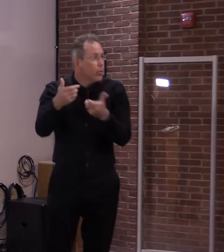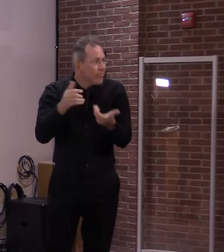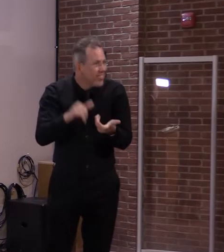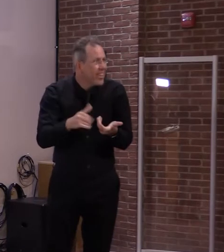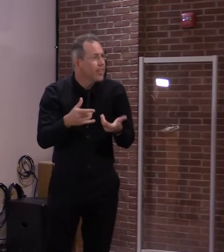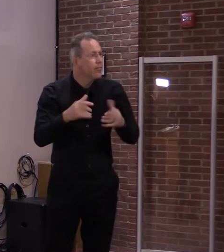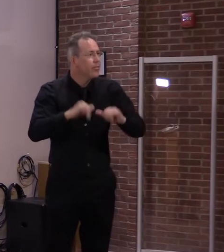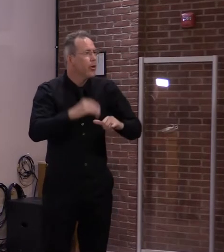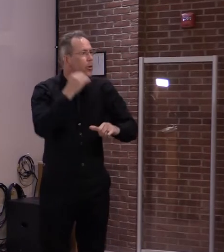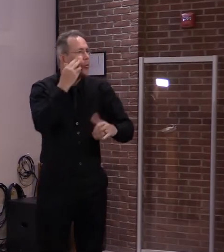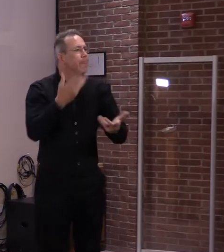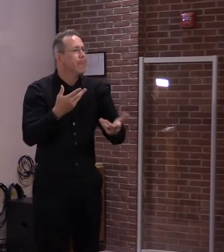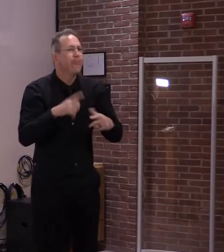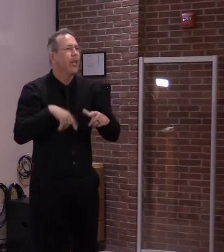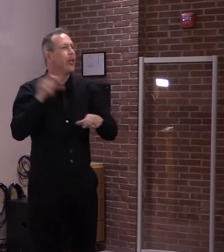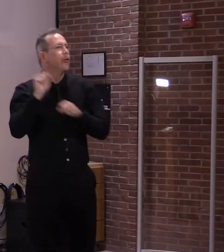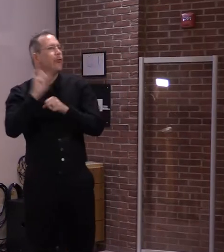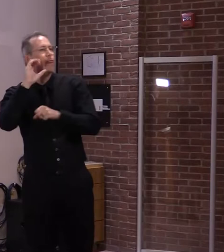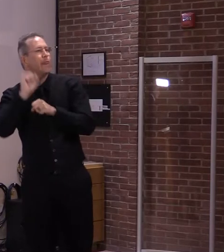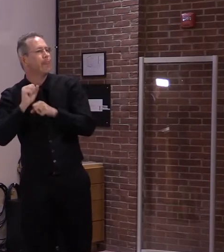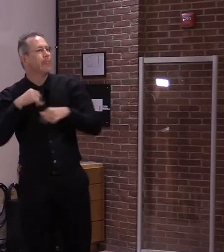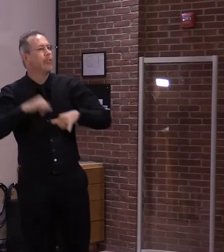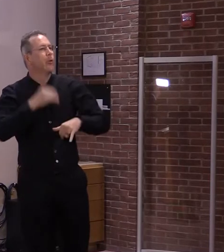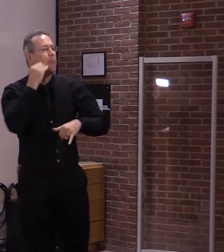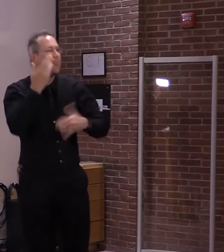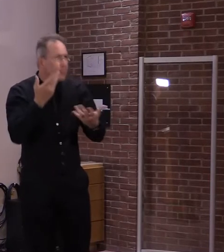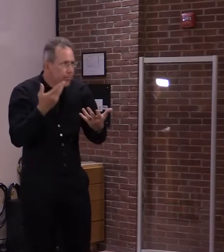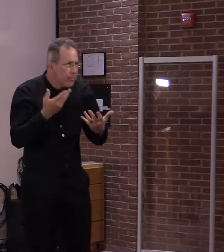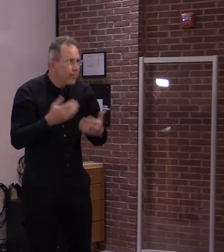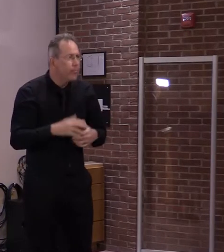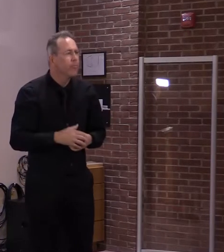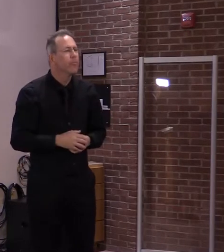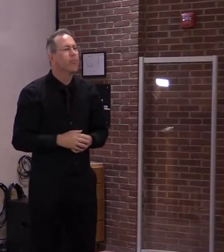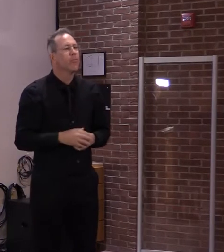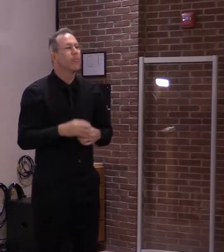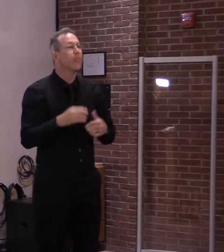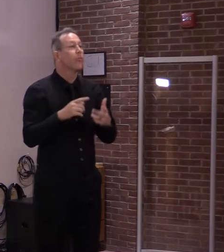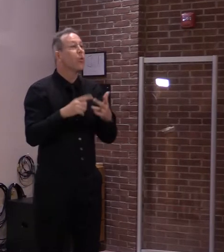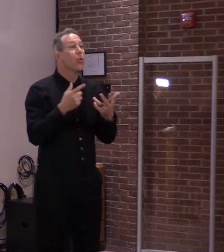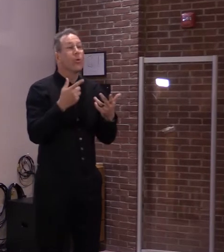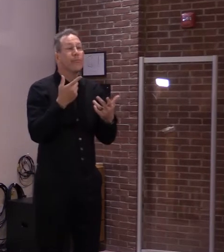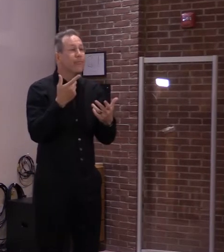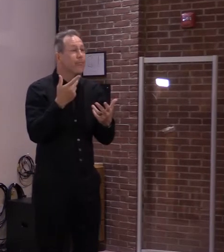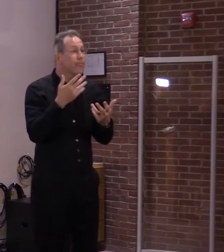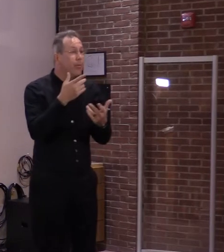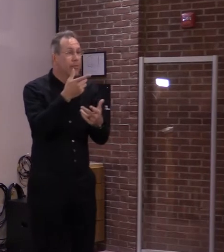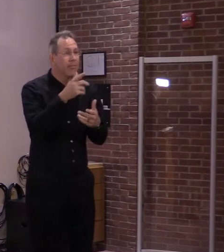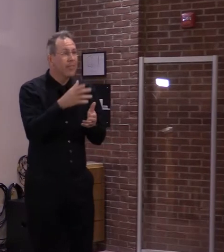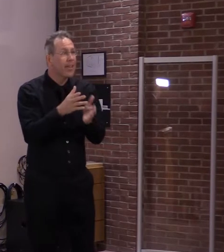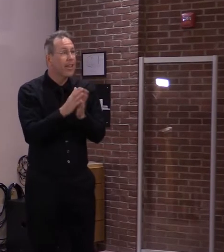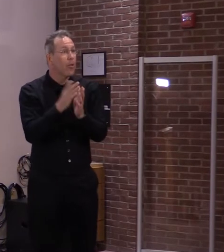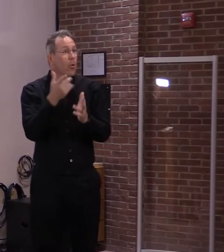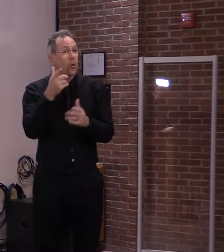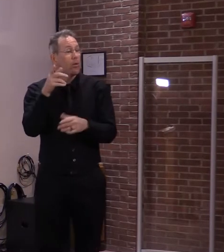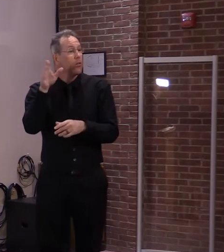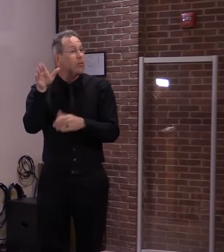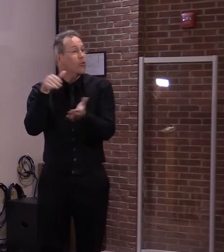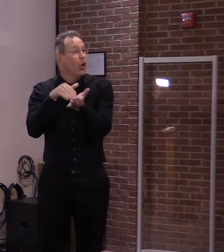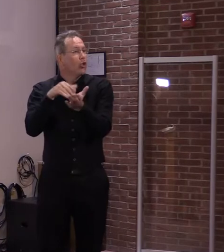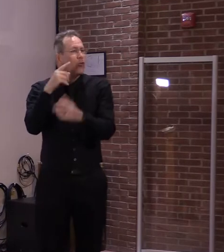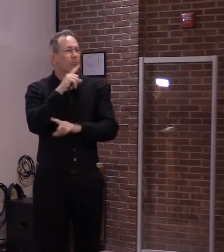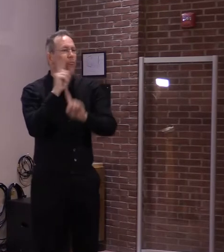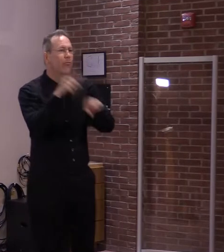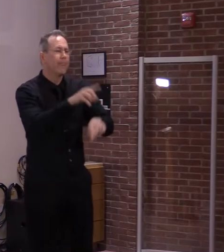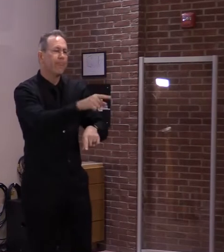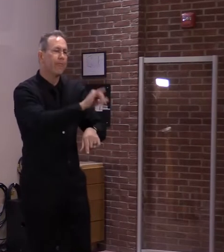by a specialist or a health care provider to either quarantine because they were exposed to COVID